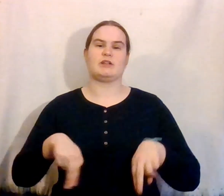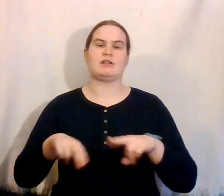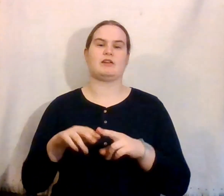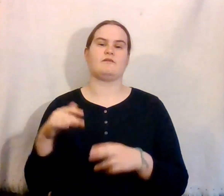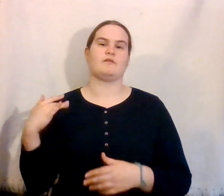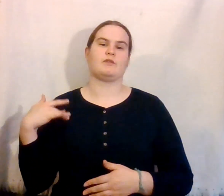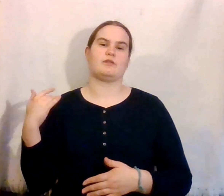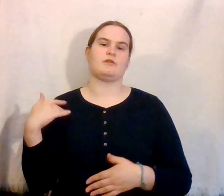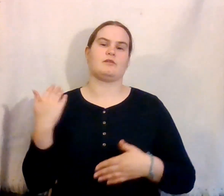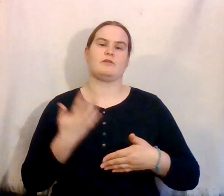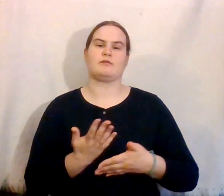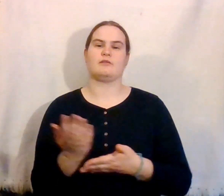live for you